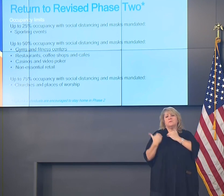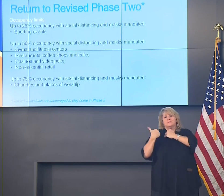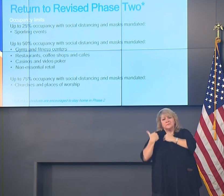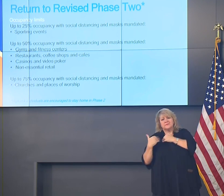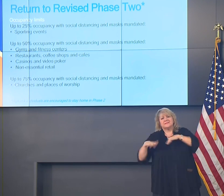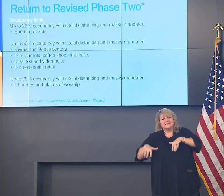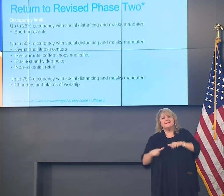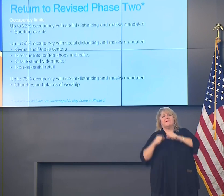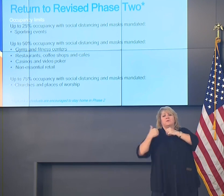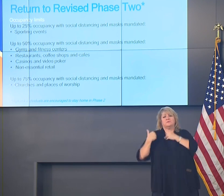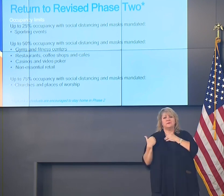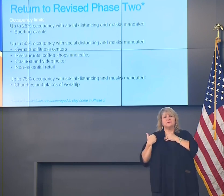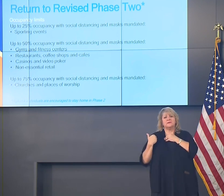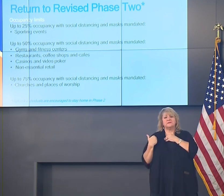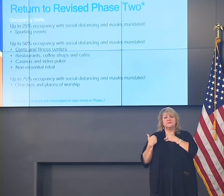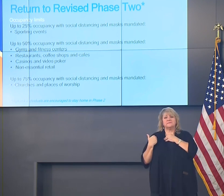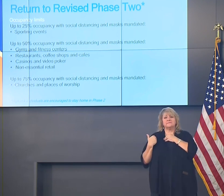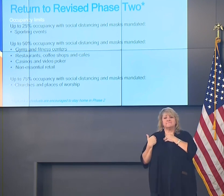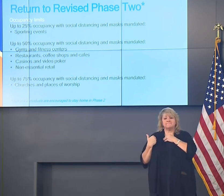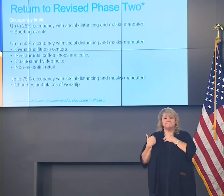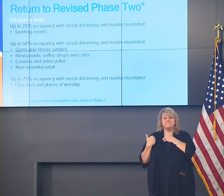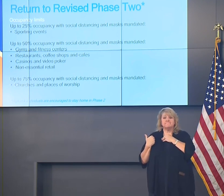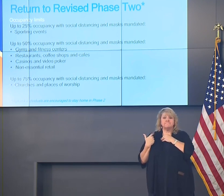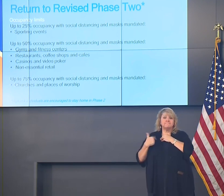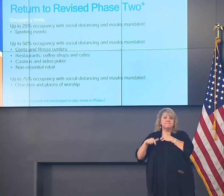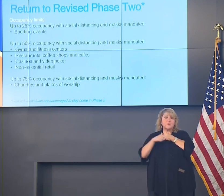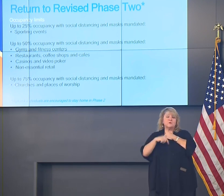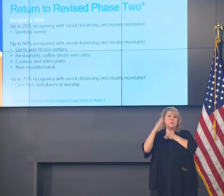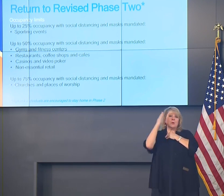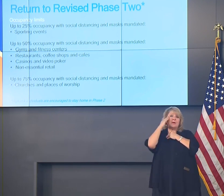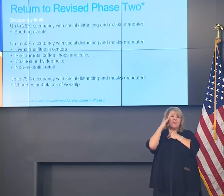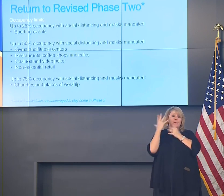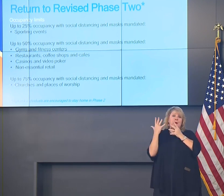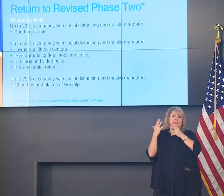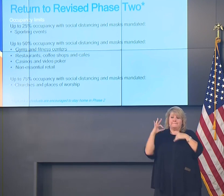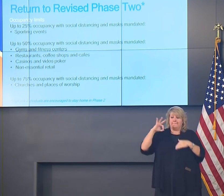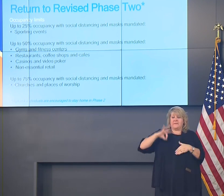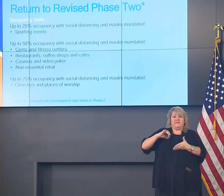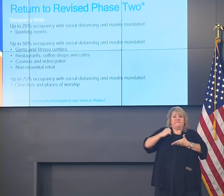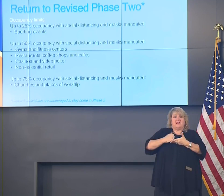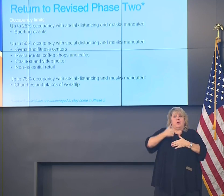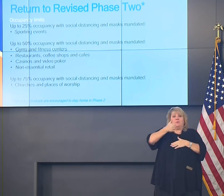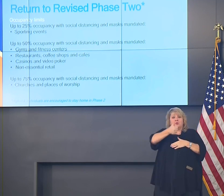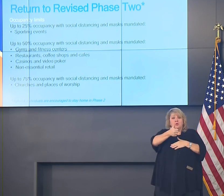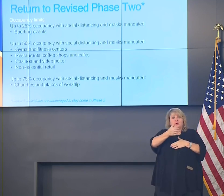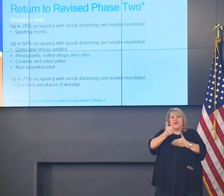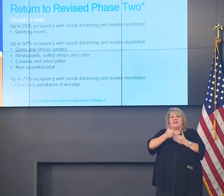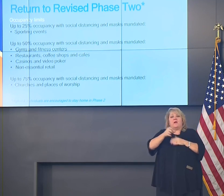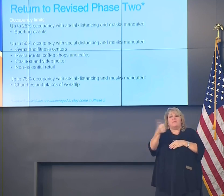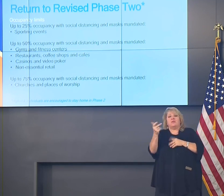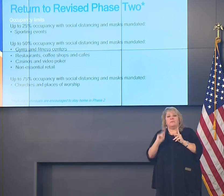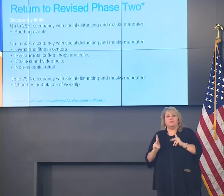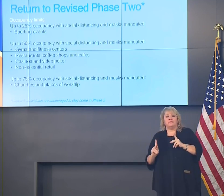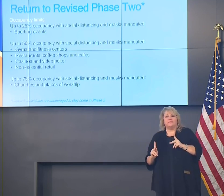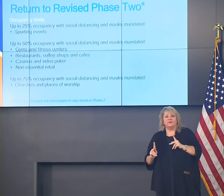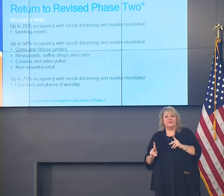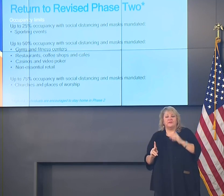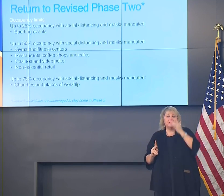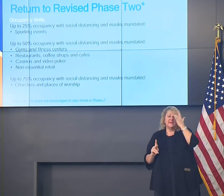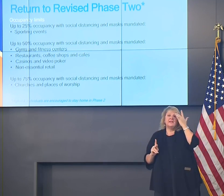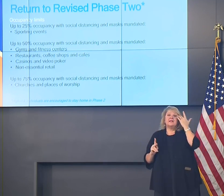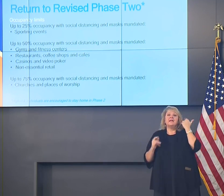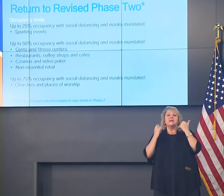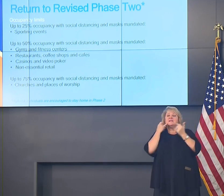By the way, we now know that it confers a benefit on you as well as upon those who are in close proximity to you. Because you're less likely to